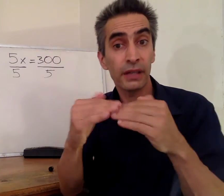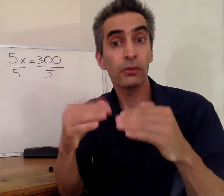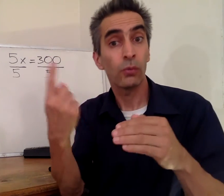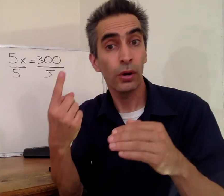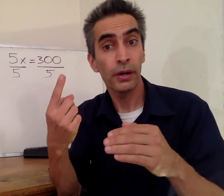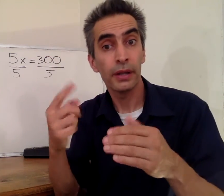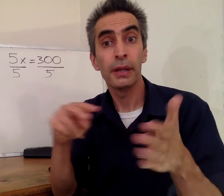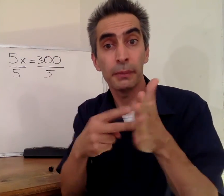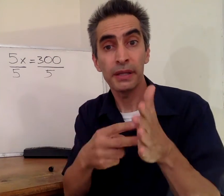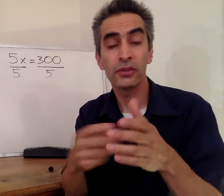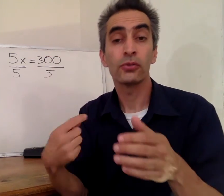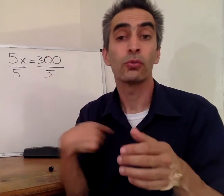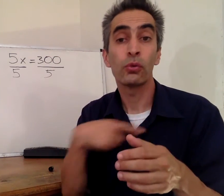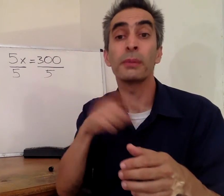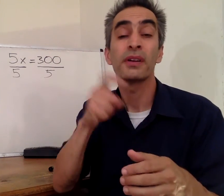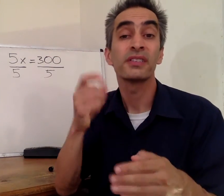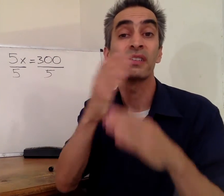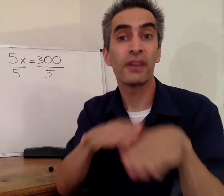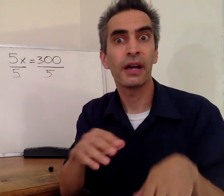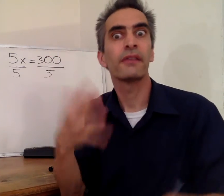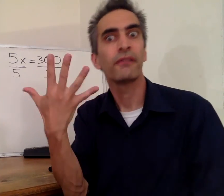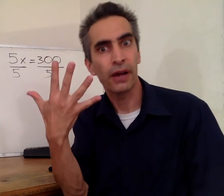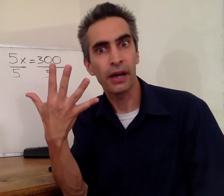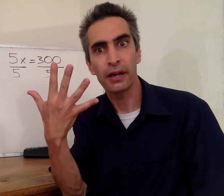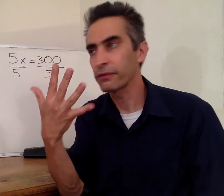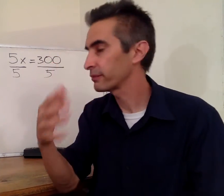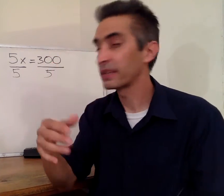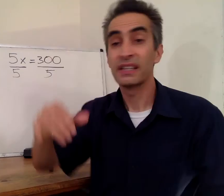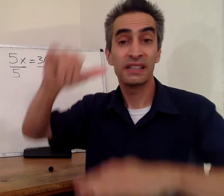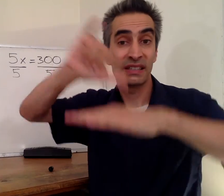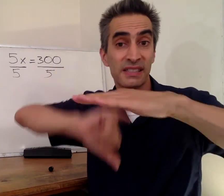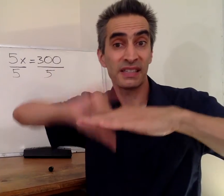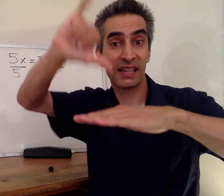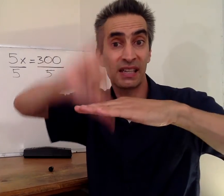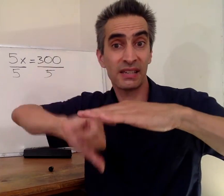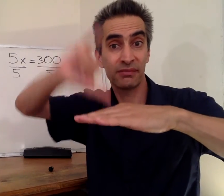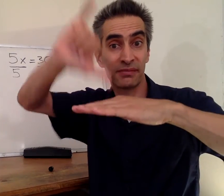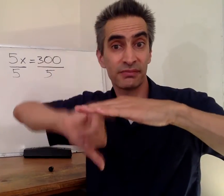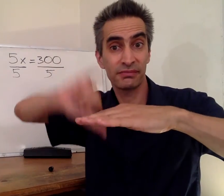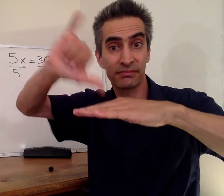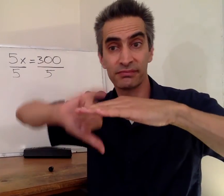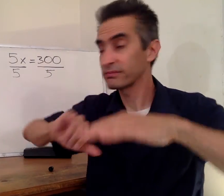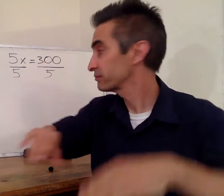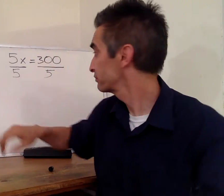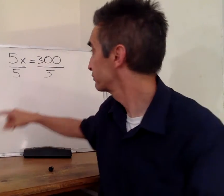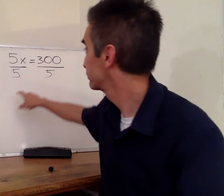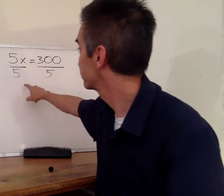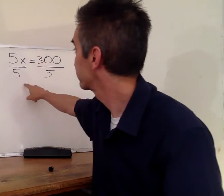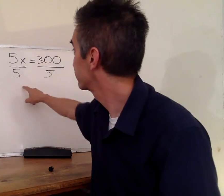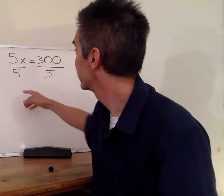5 over 5 equals 1, which means we can divide by 5. We've got the same number on the top and the bottom.